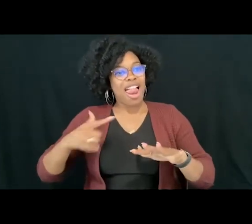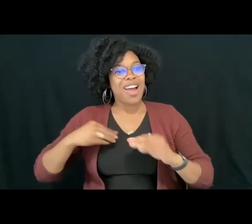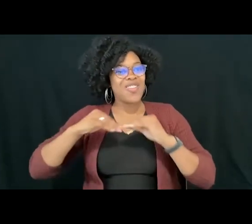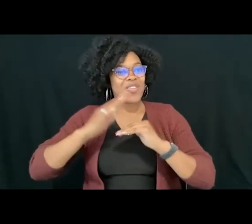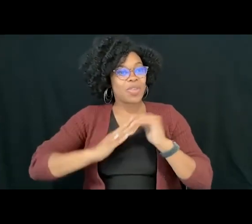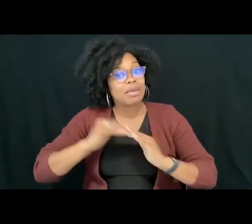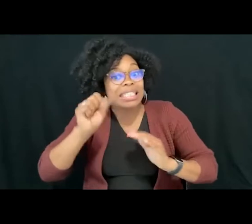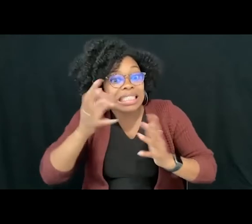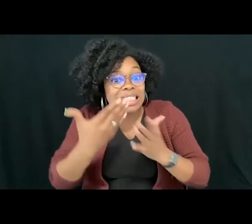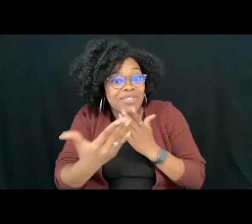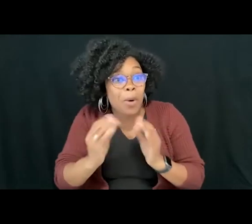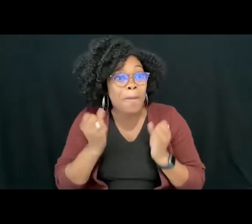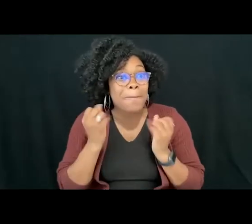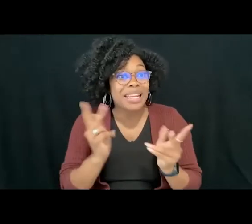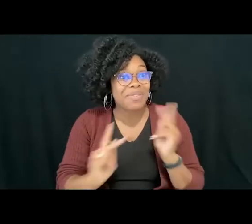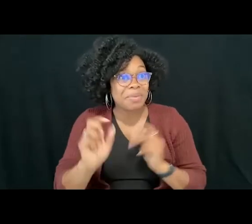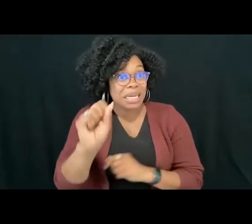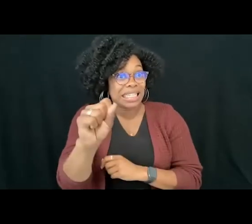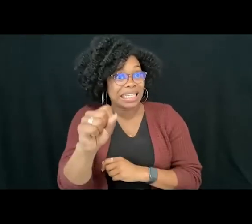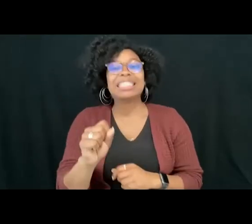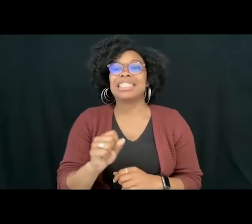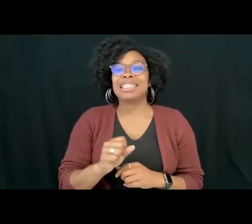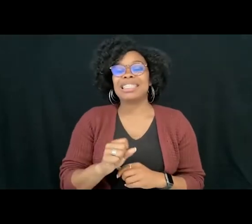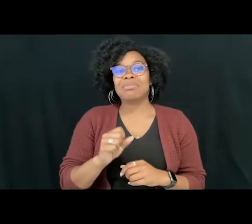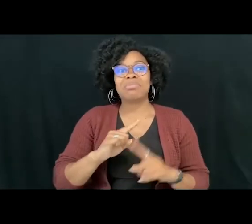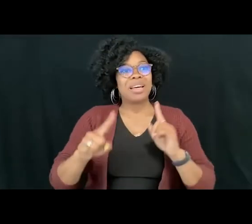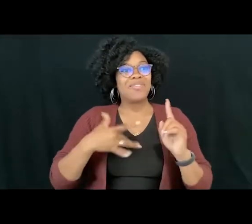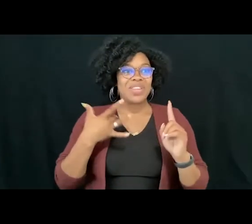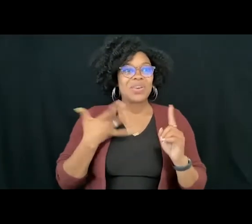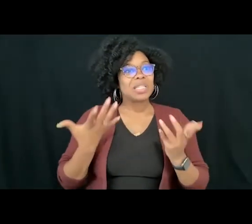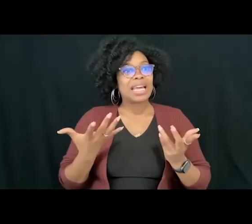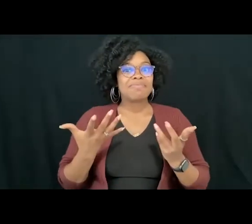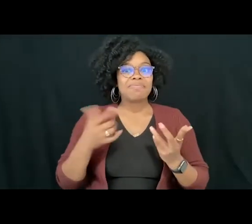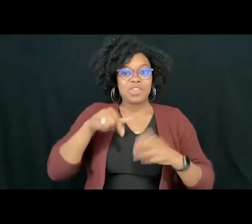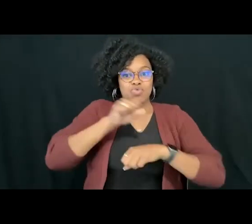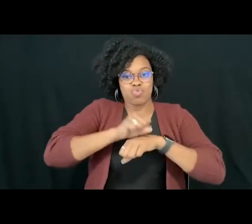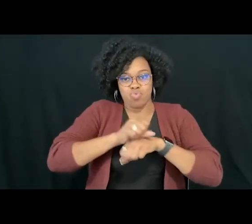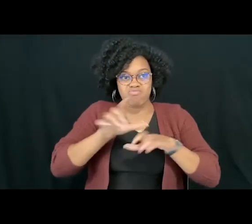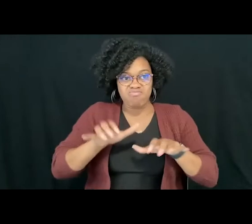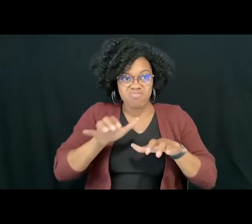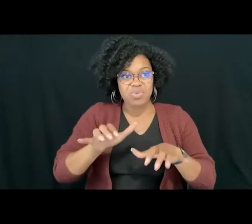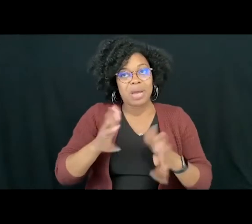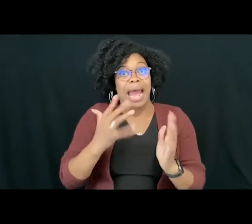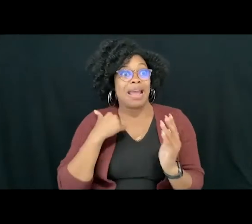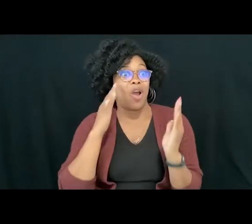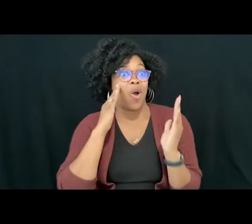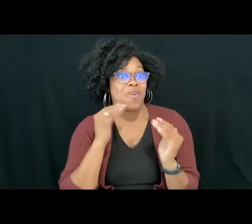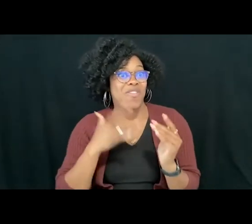lot of people here, it feels like, anyway, the work we're doing is hopefully, feels like we are happier here, and I'm